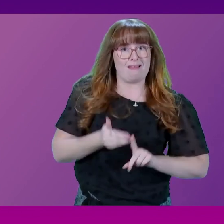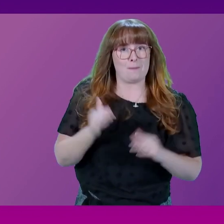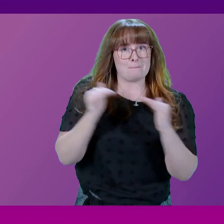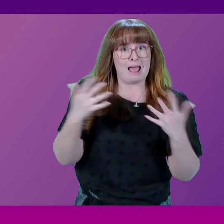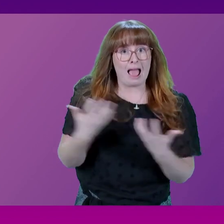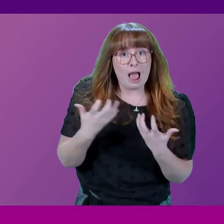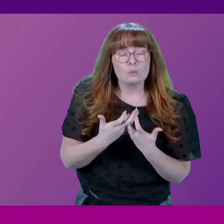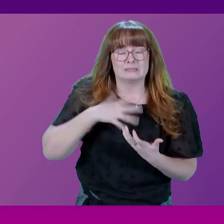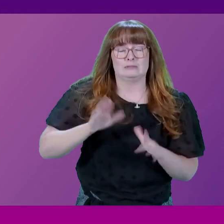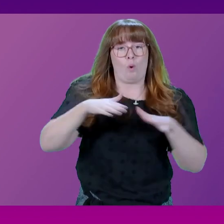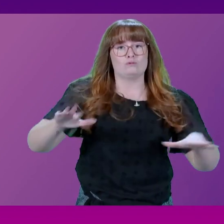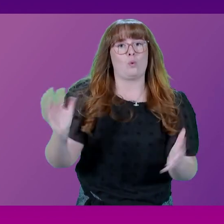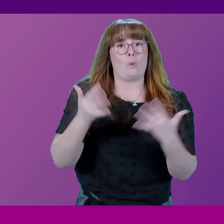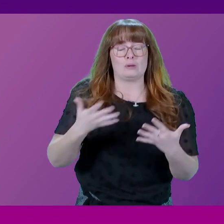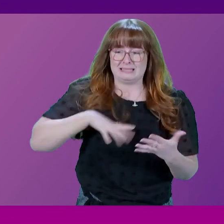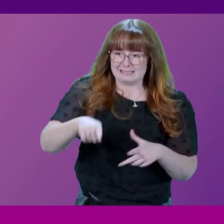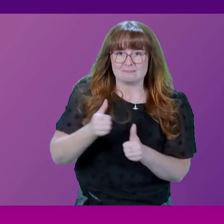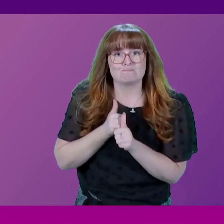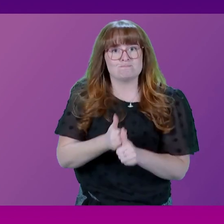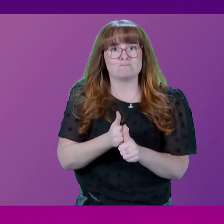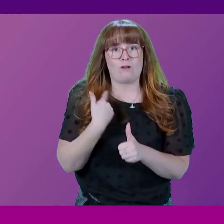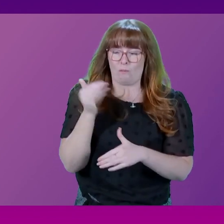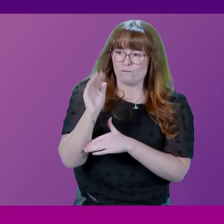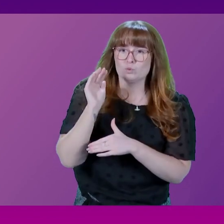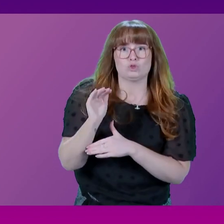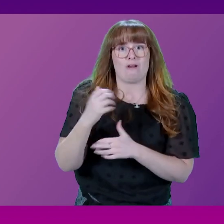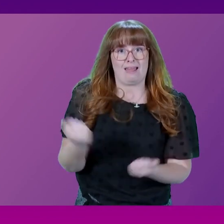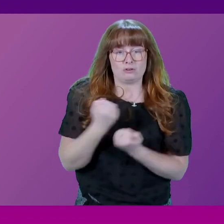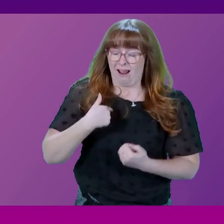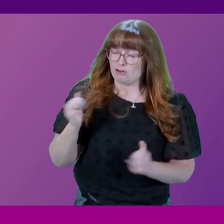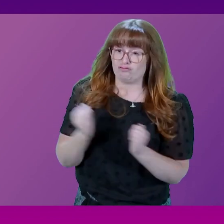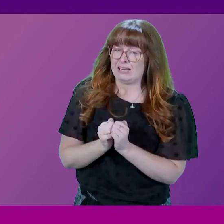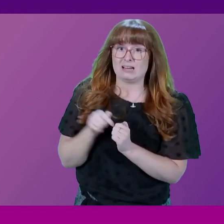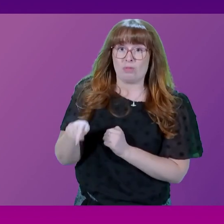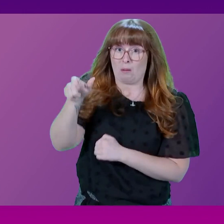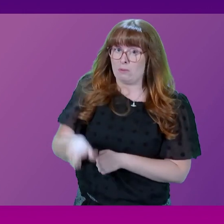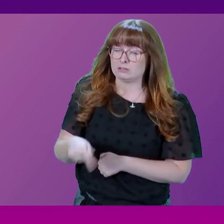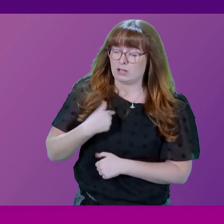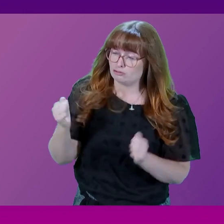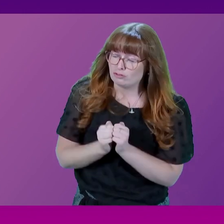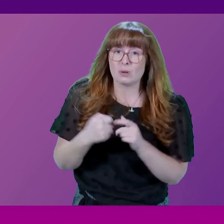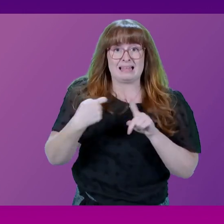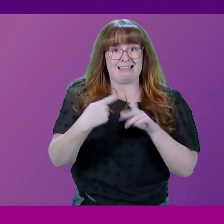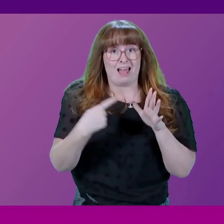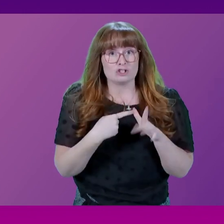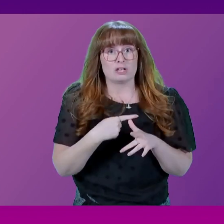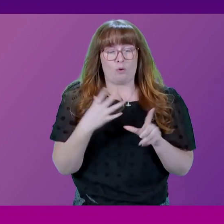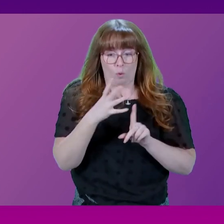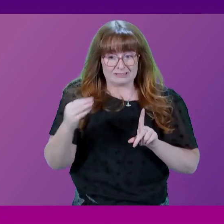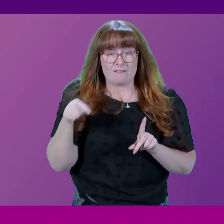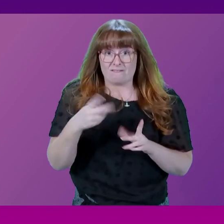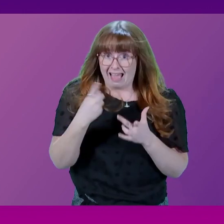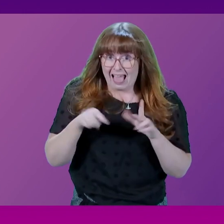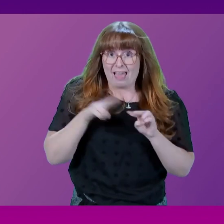offshore wind as the backbone of our future energy system. I agree with Dan McGrail, I agree with Keith Anderson. If Conservatives